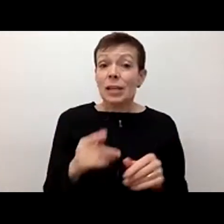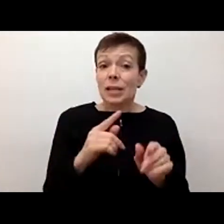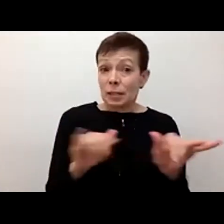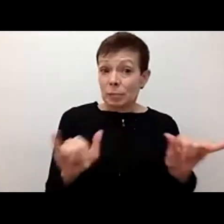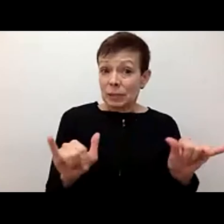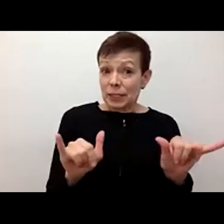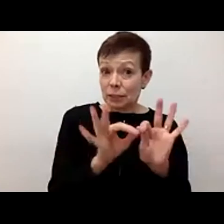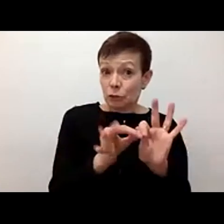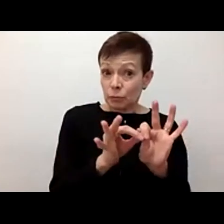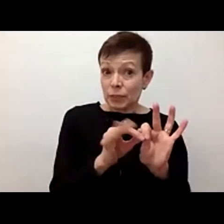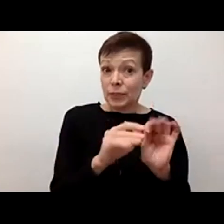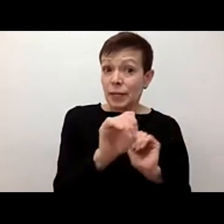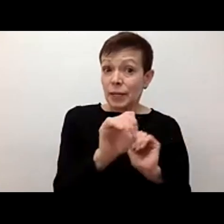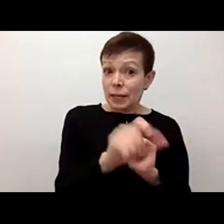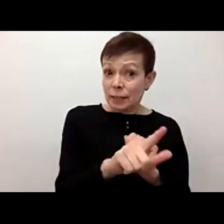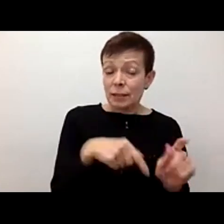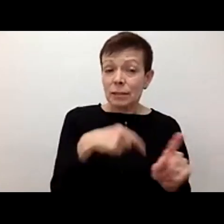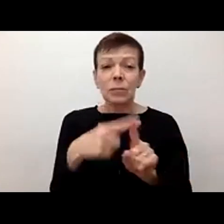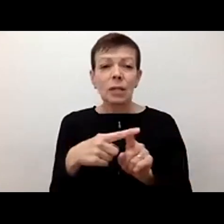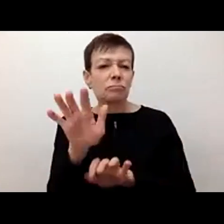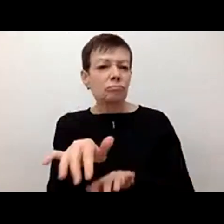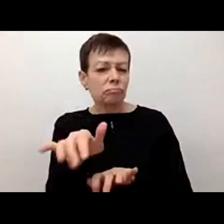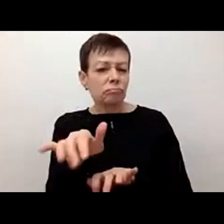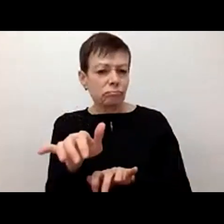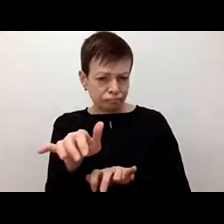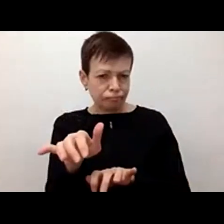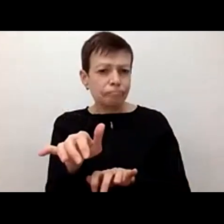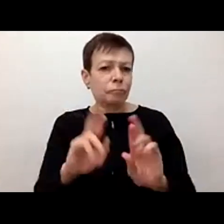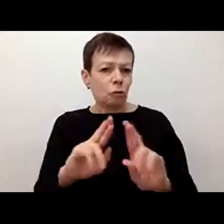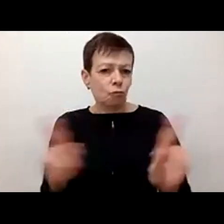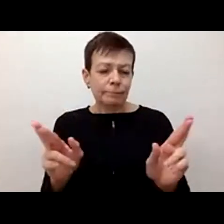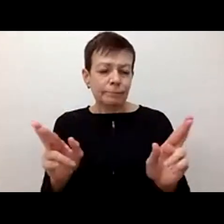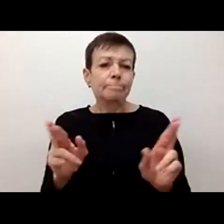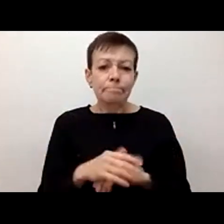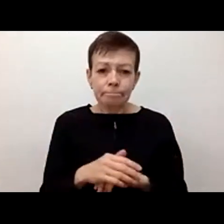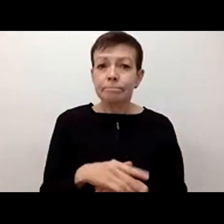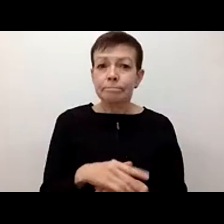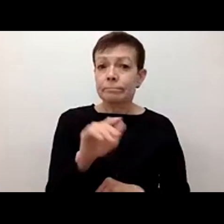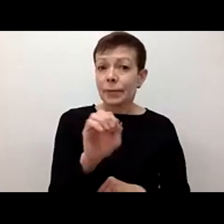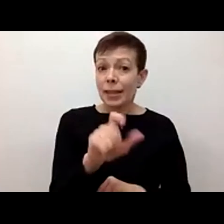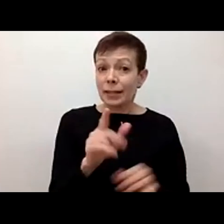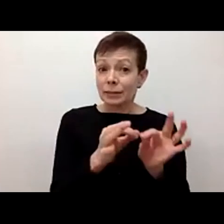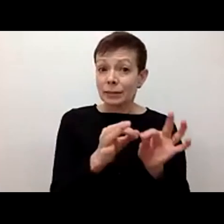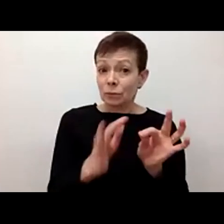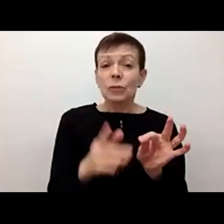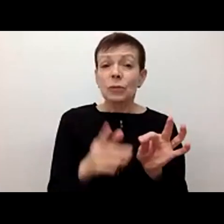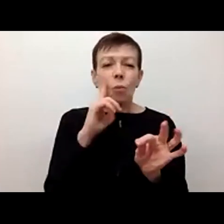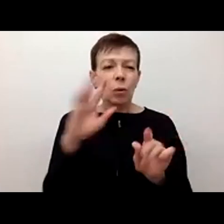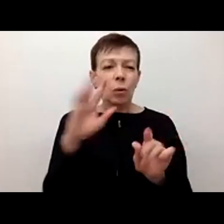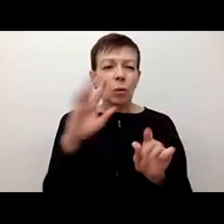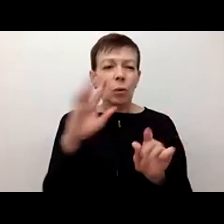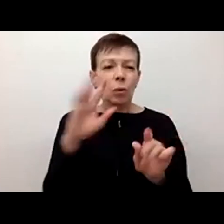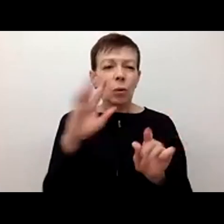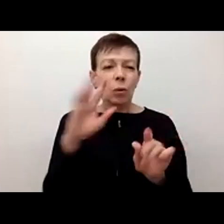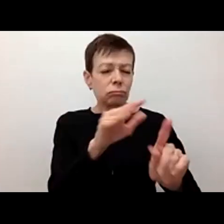-to-text card captioning are available. An American Sign Language interpreter will be highlighted next to the speaker